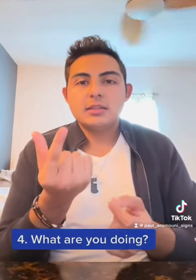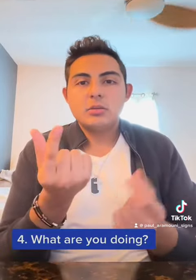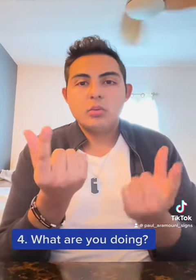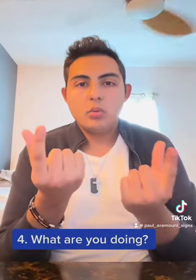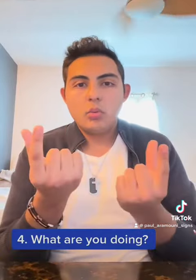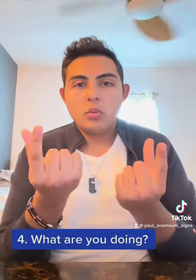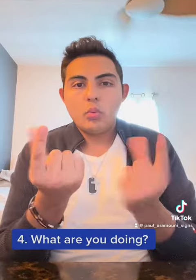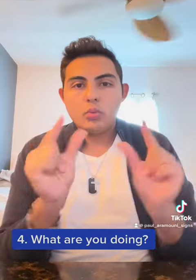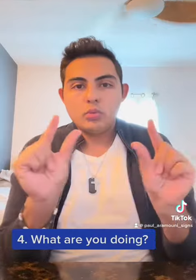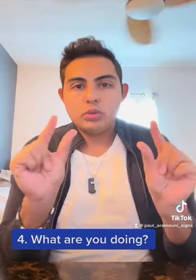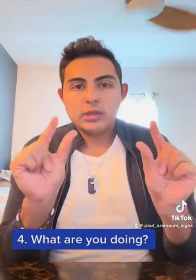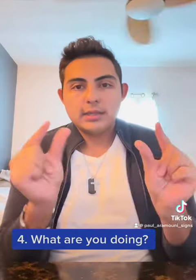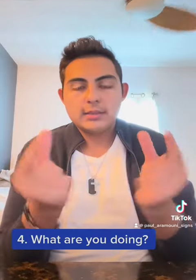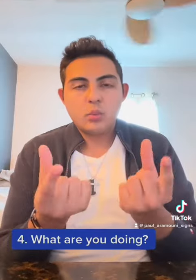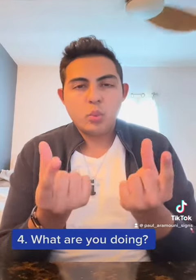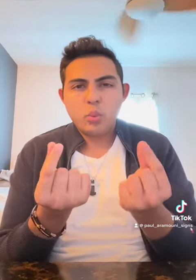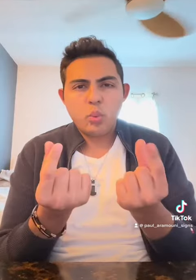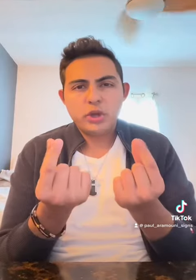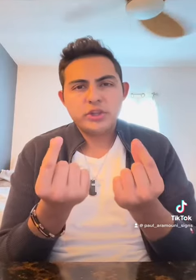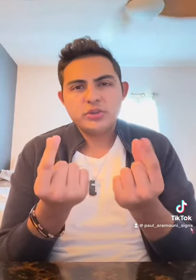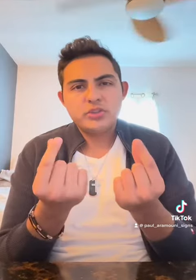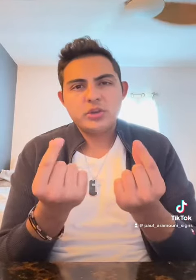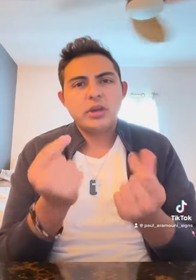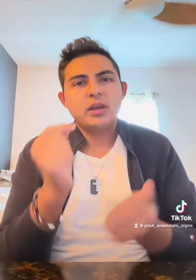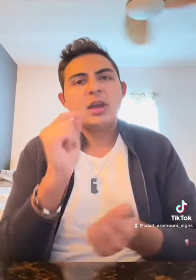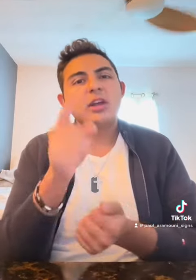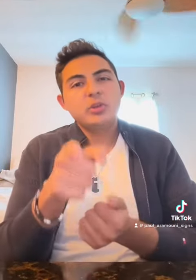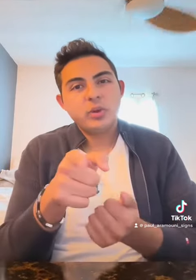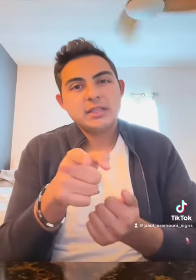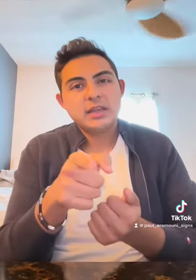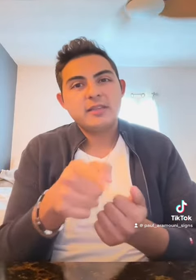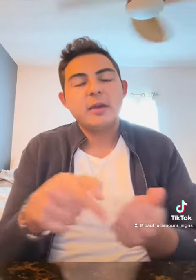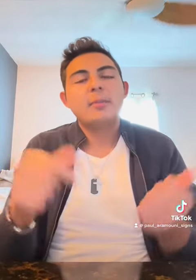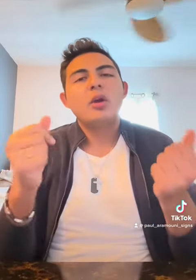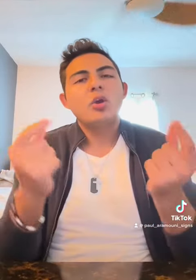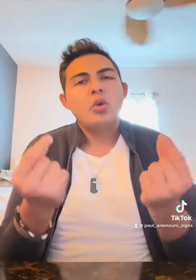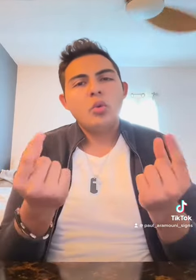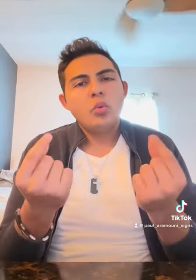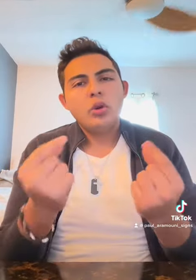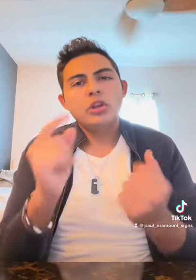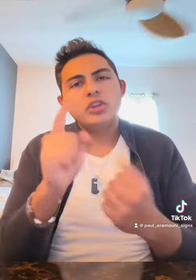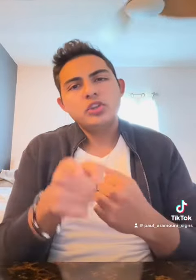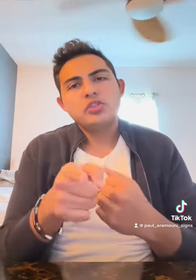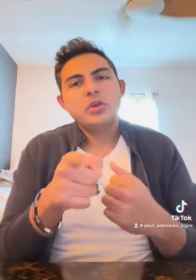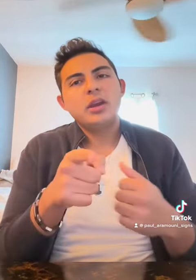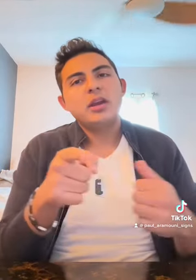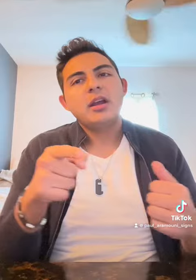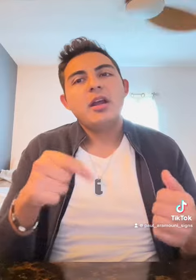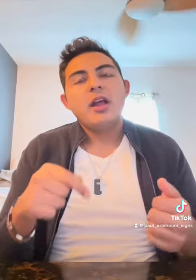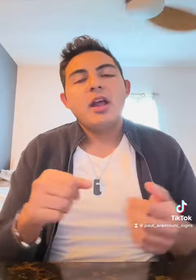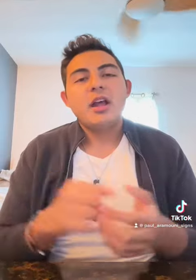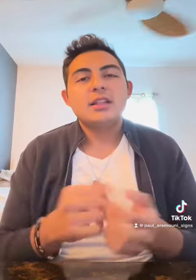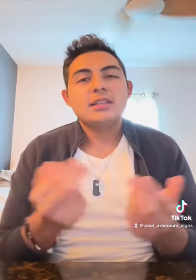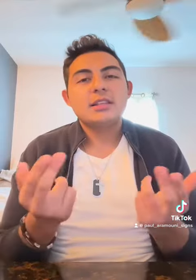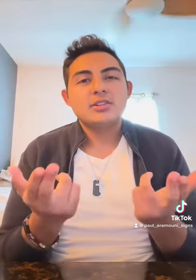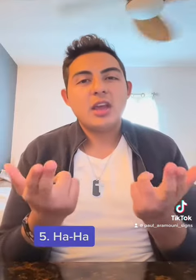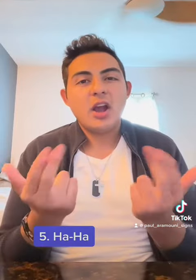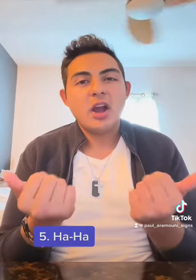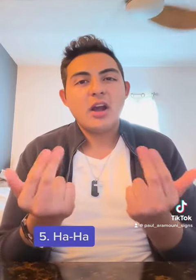like this what are you doing you point at them what are you doing and this is how you say haha